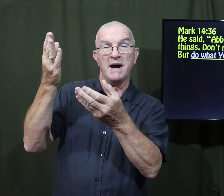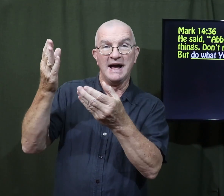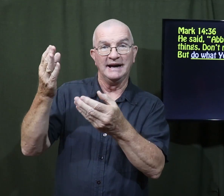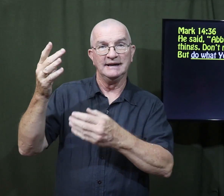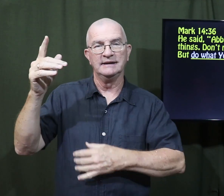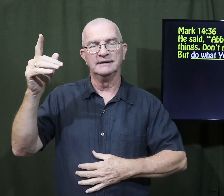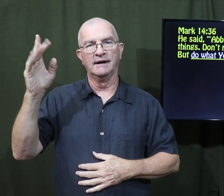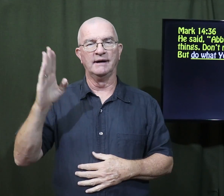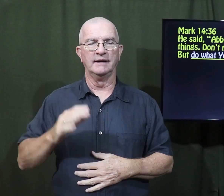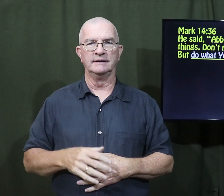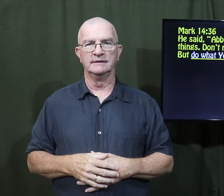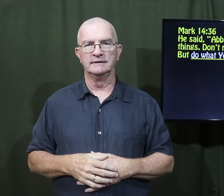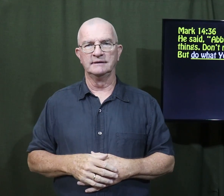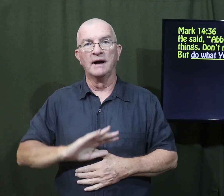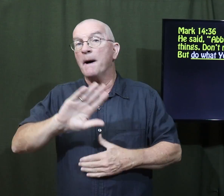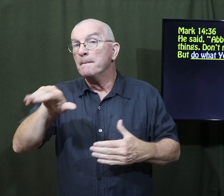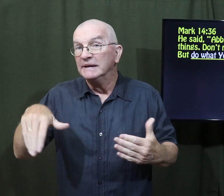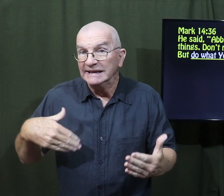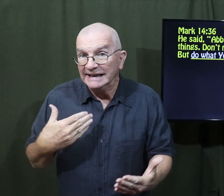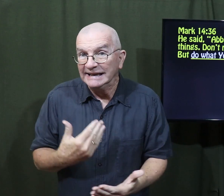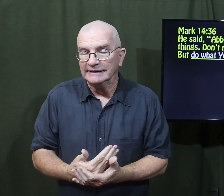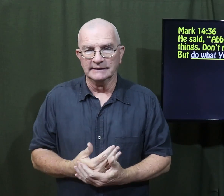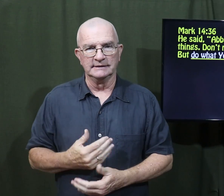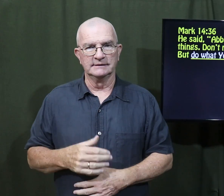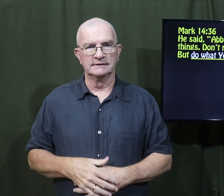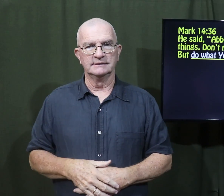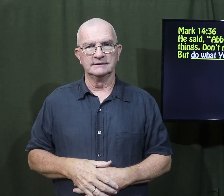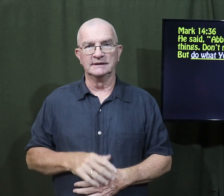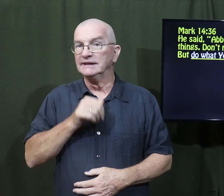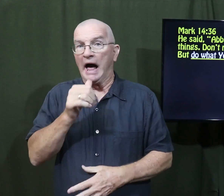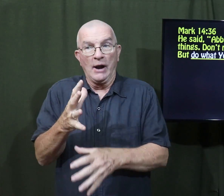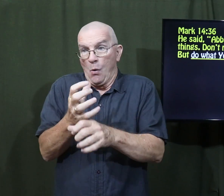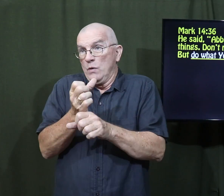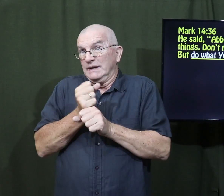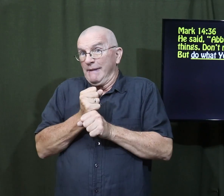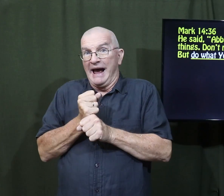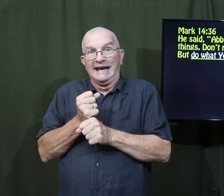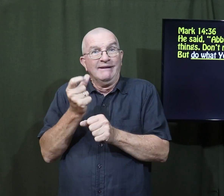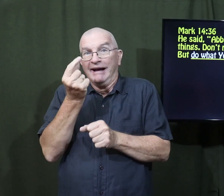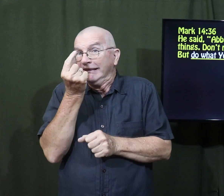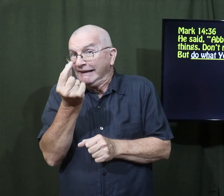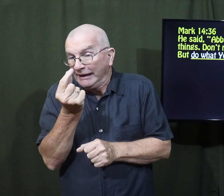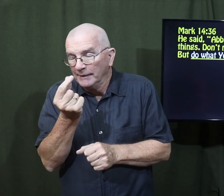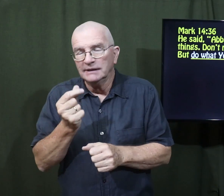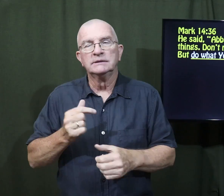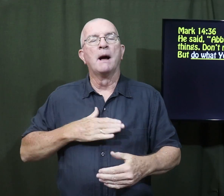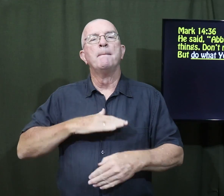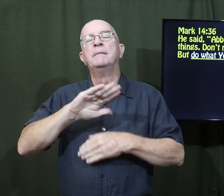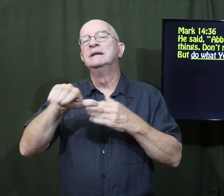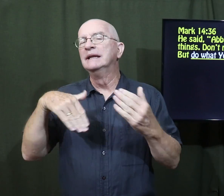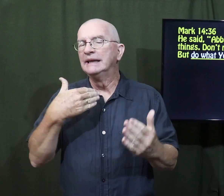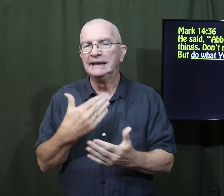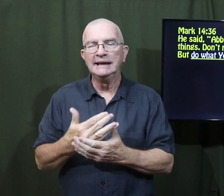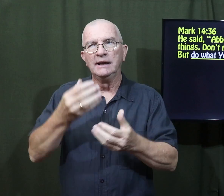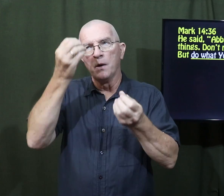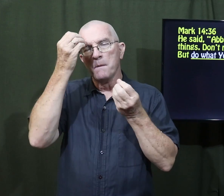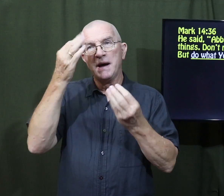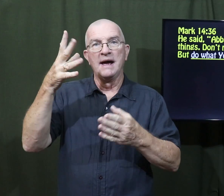to obey the Father completely, not holding back even a little bit, completely